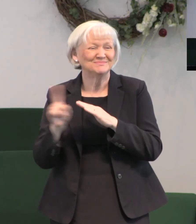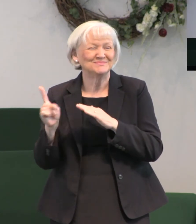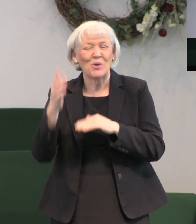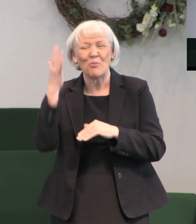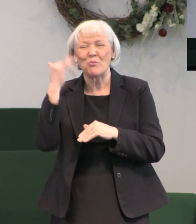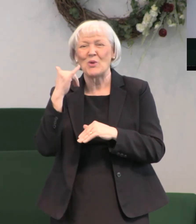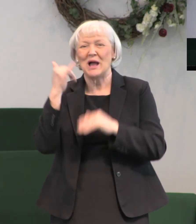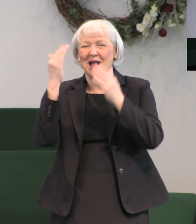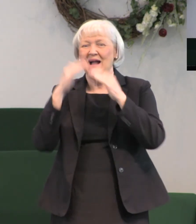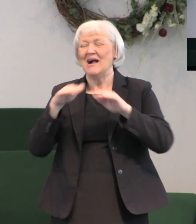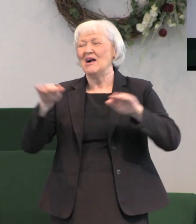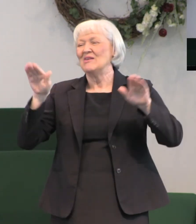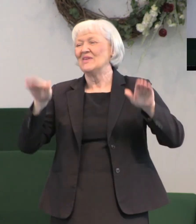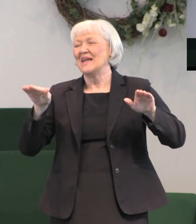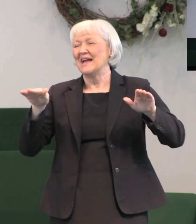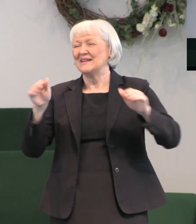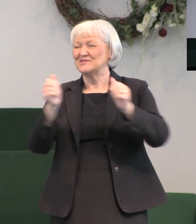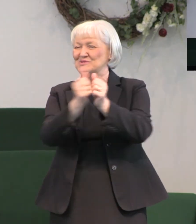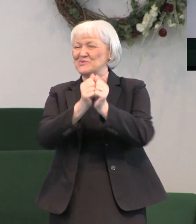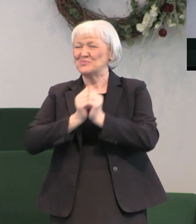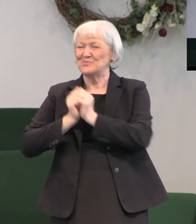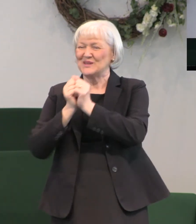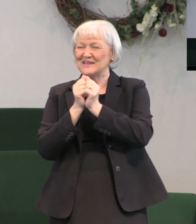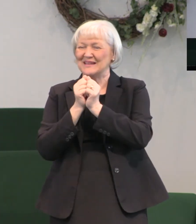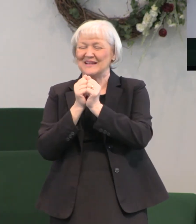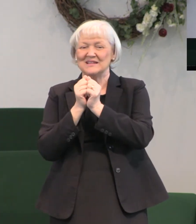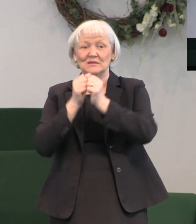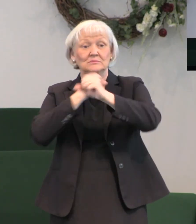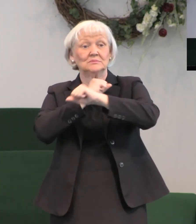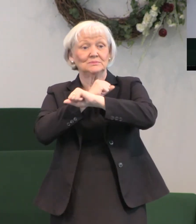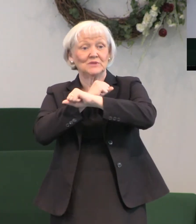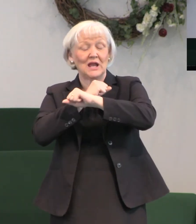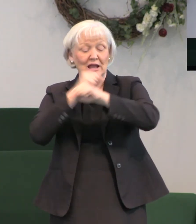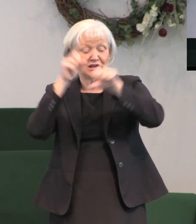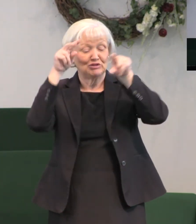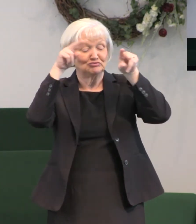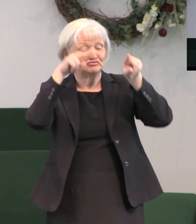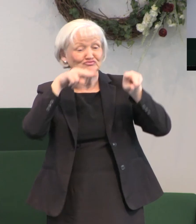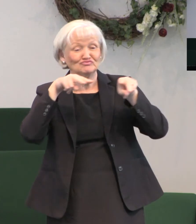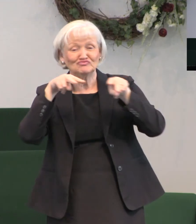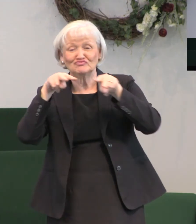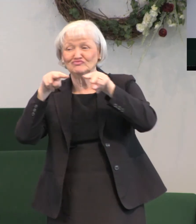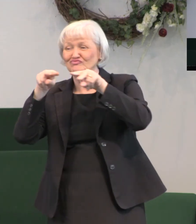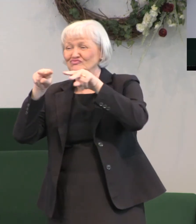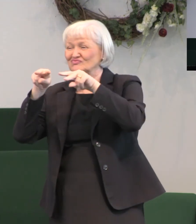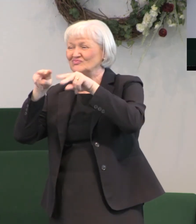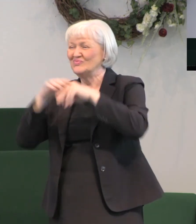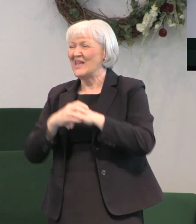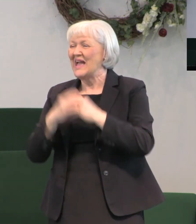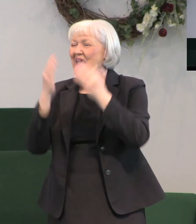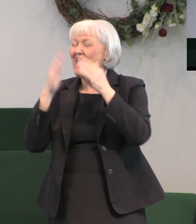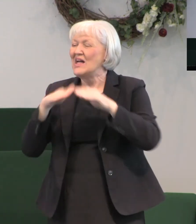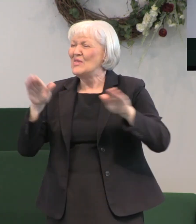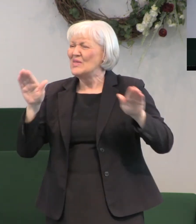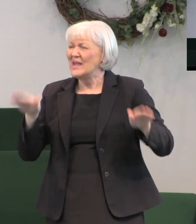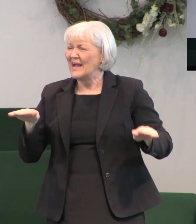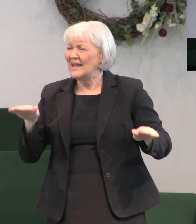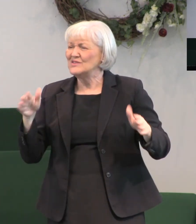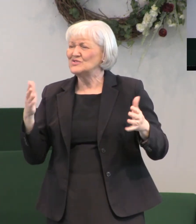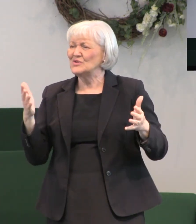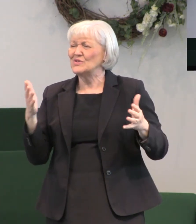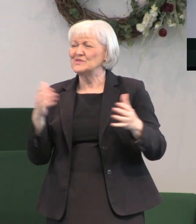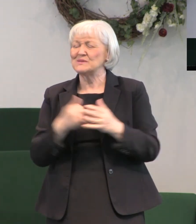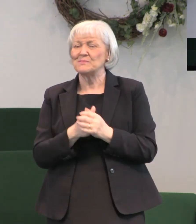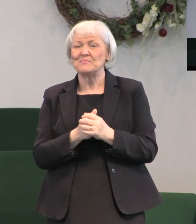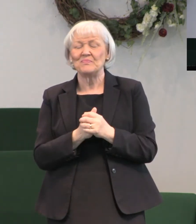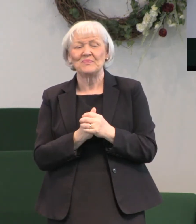the angels that are with us to protect us and watch over us. But these angels have